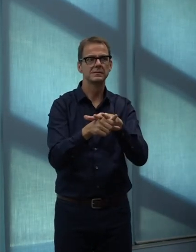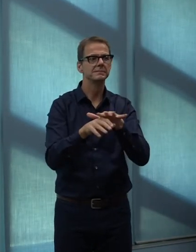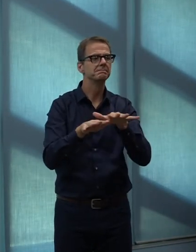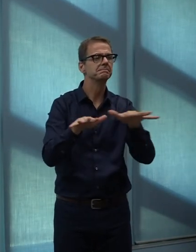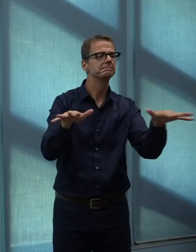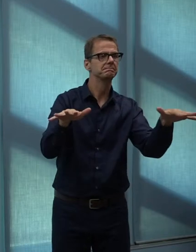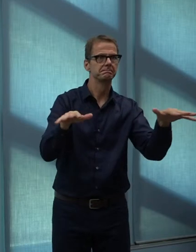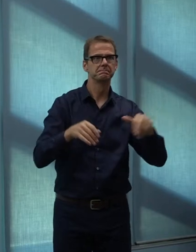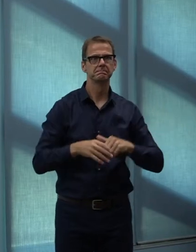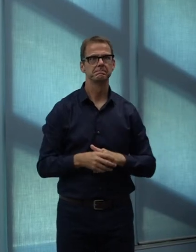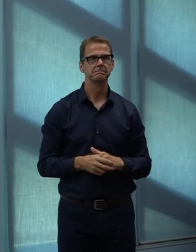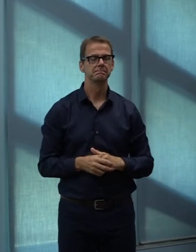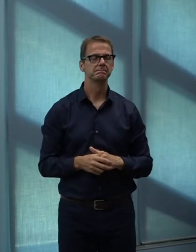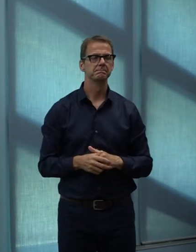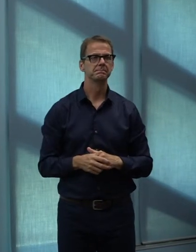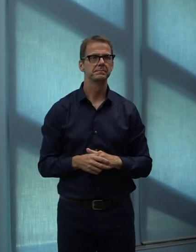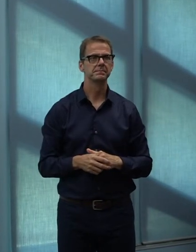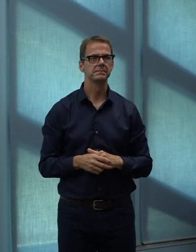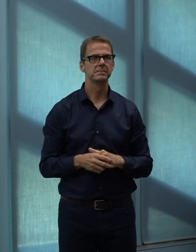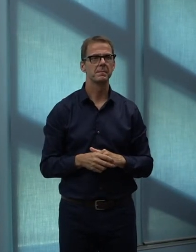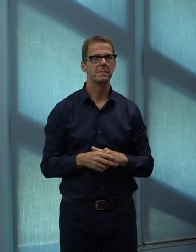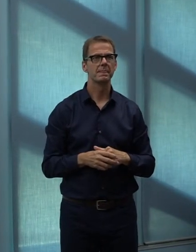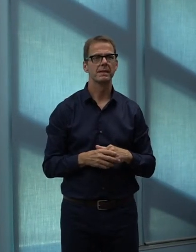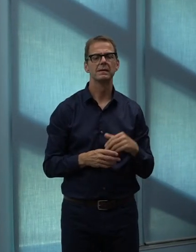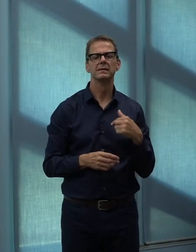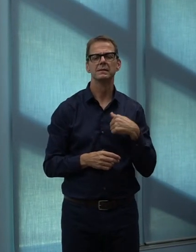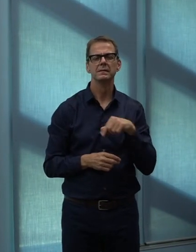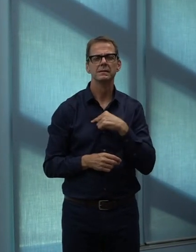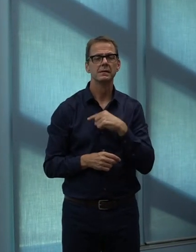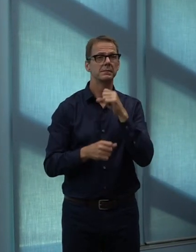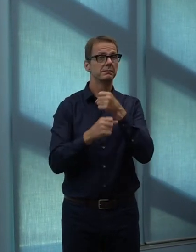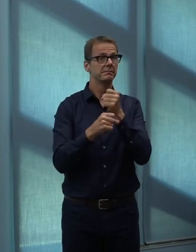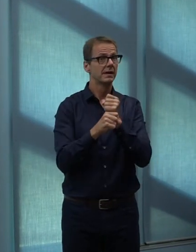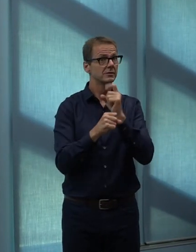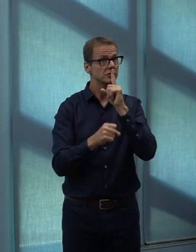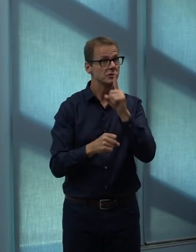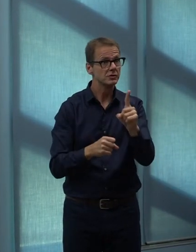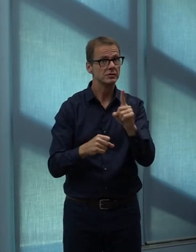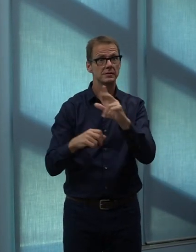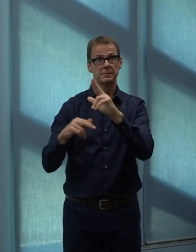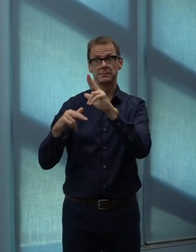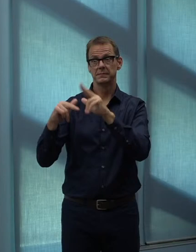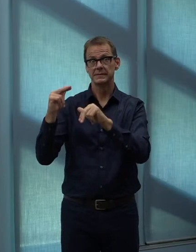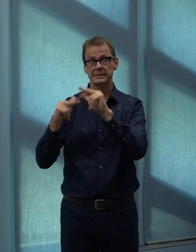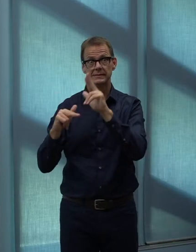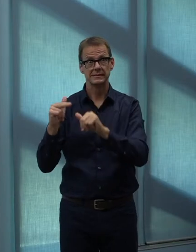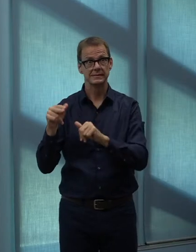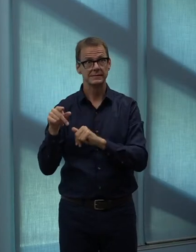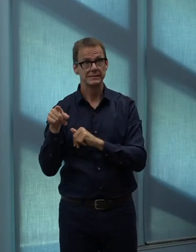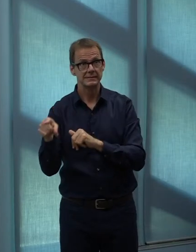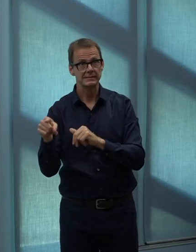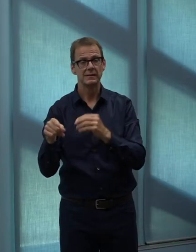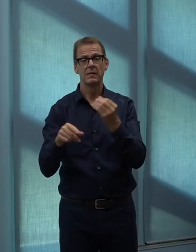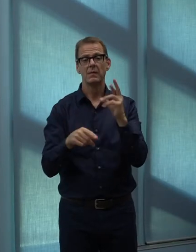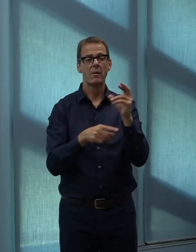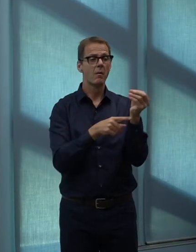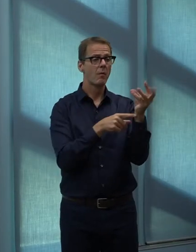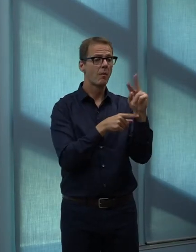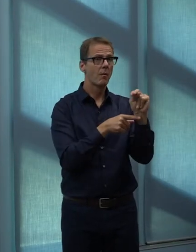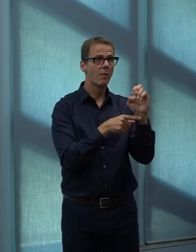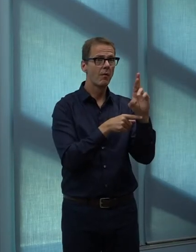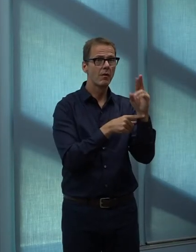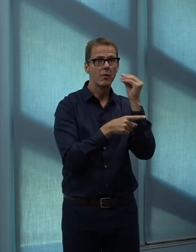objectives to ensure they align with the strategic goals in Connect Edmonton and the draft city plan is also underway.